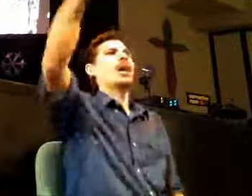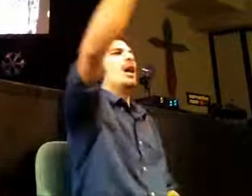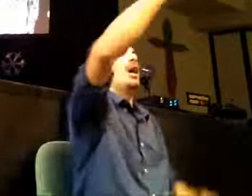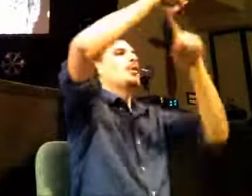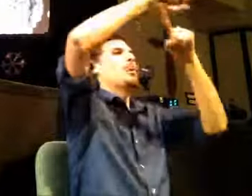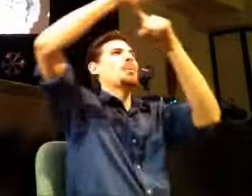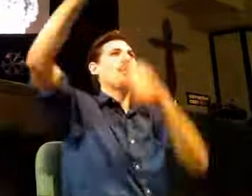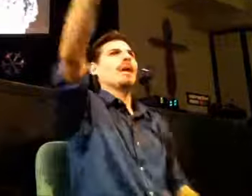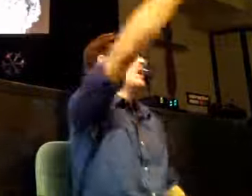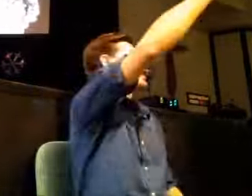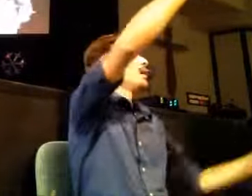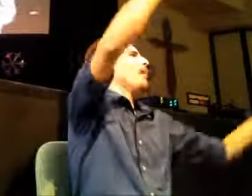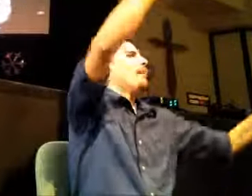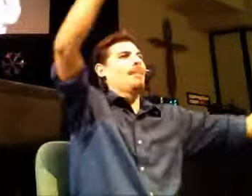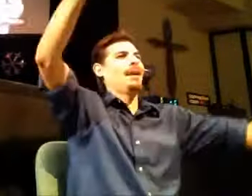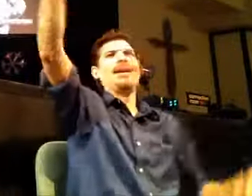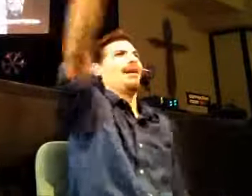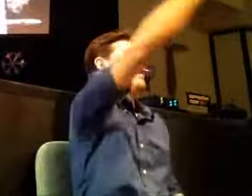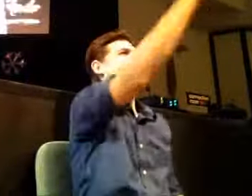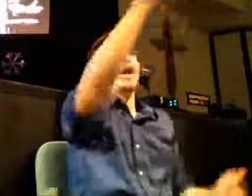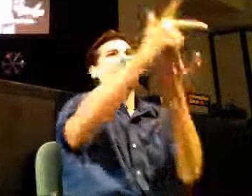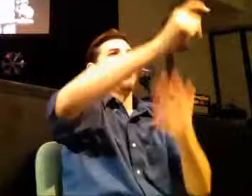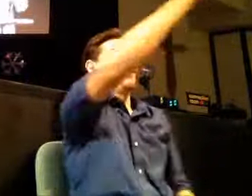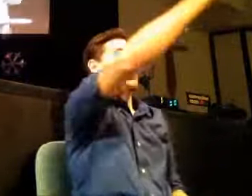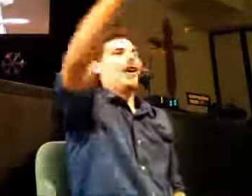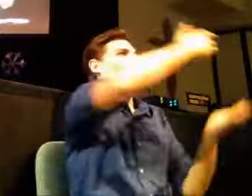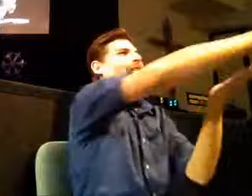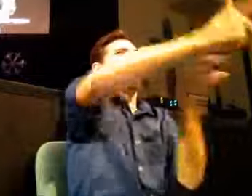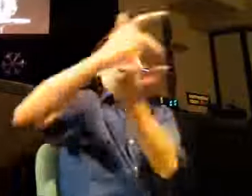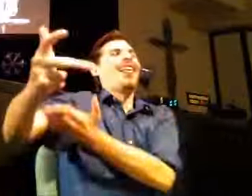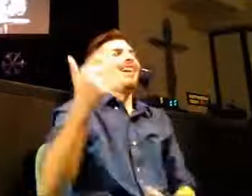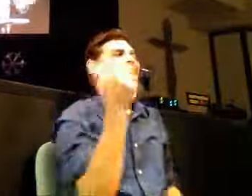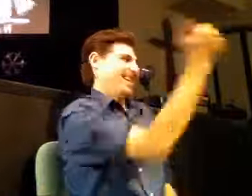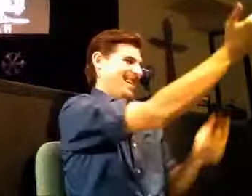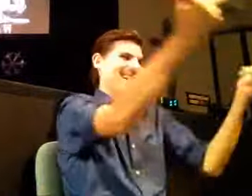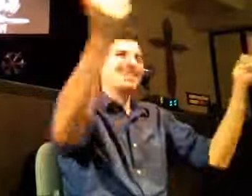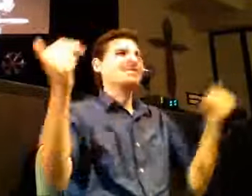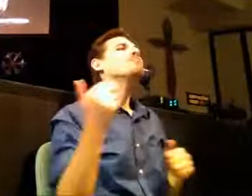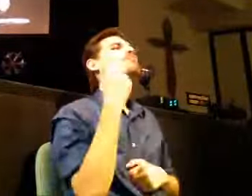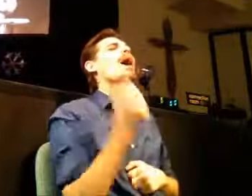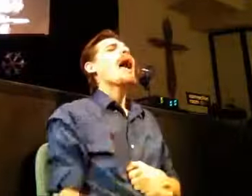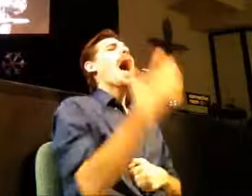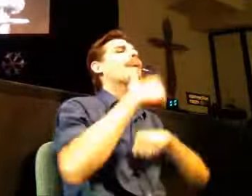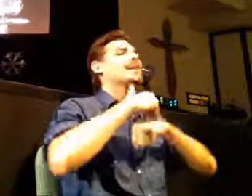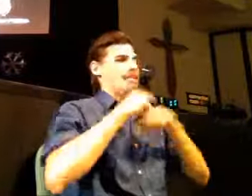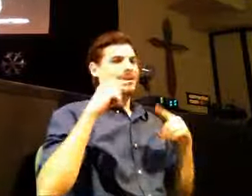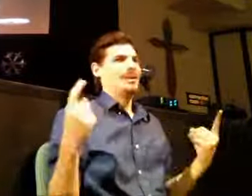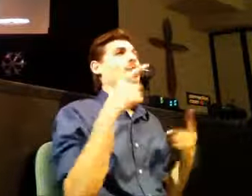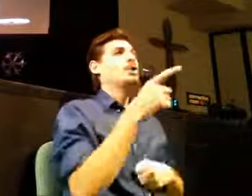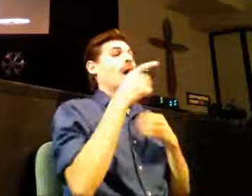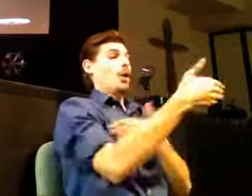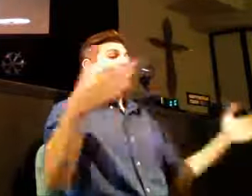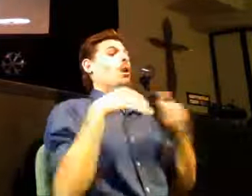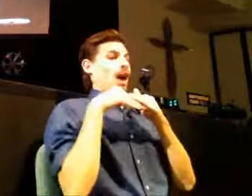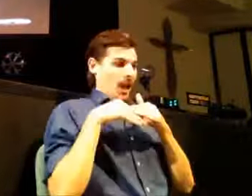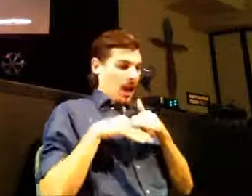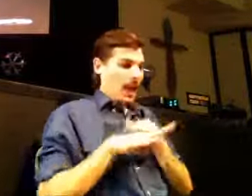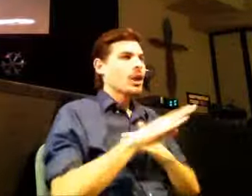to get the air like close enough to make the horn from the thing you know and it's just you know what if I park the parking lot's so huge um how many of this is the one I think the most how many times have you ever like really deliberately walked into a room you have in your house to do something and then you